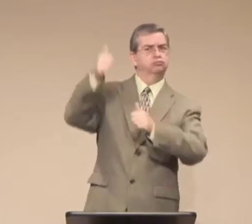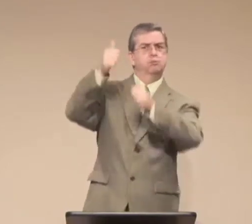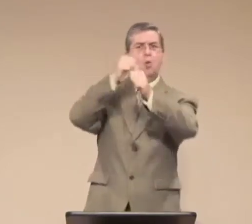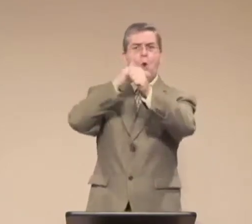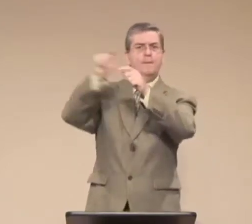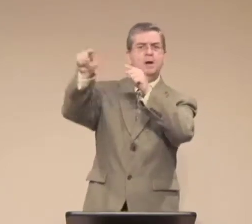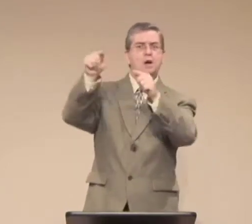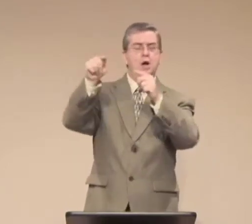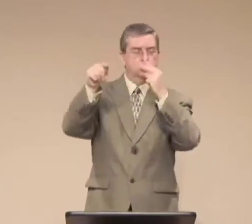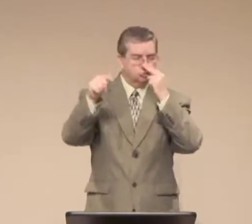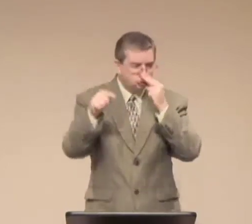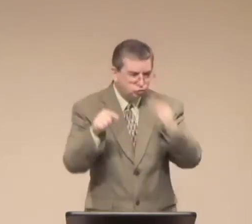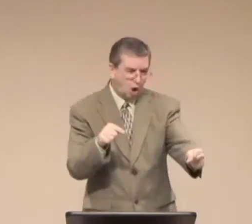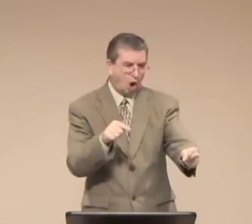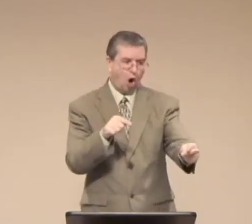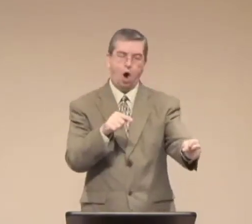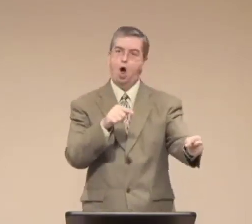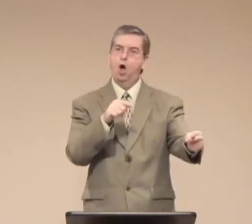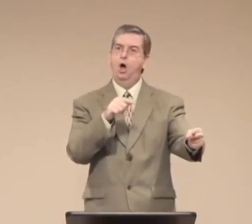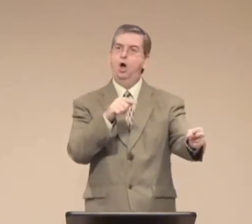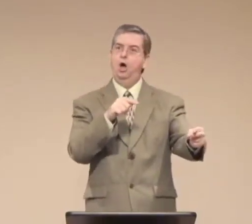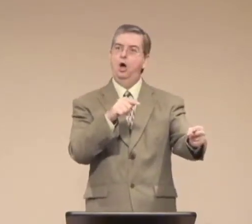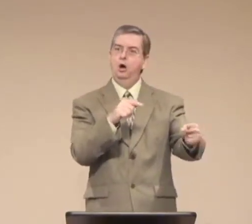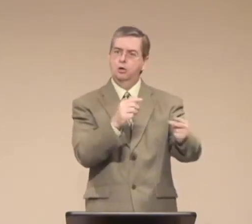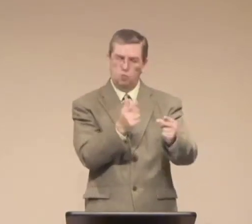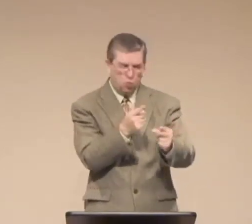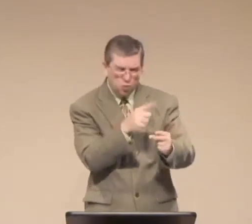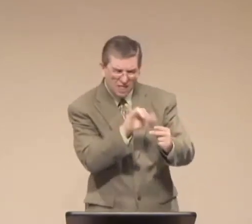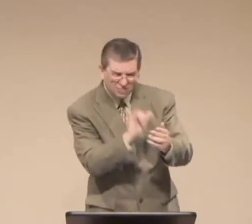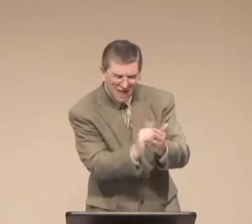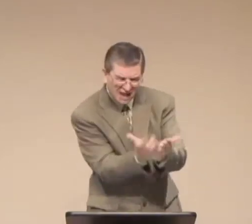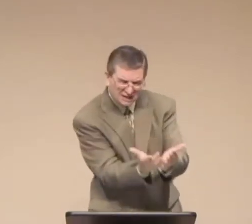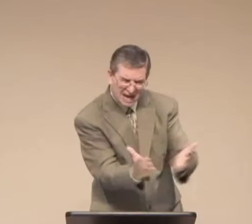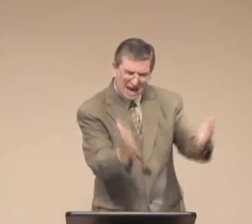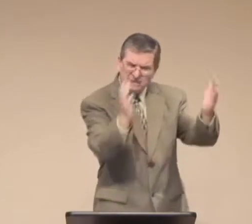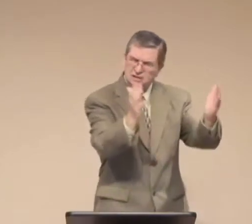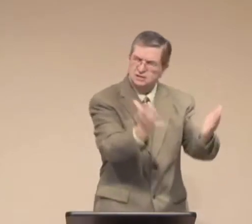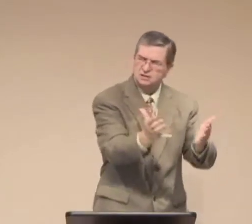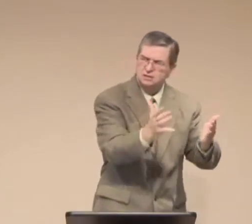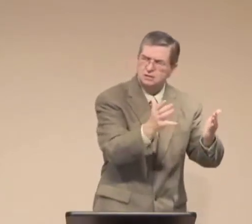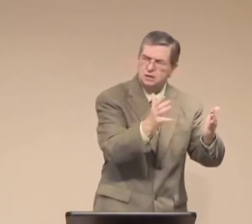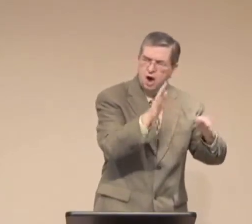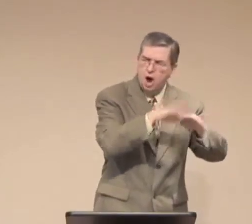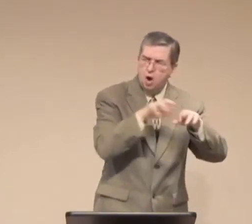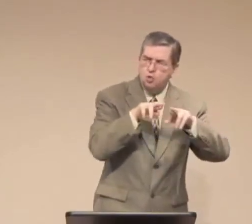So when the king's daughter saw them floating in the river, a basket.